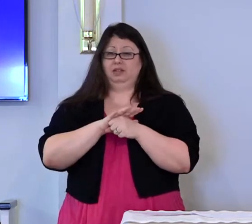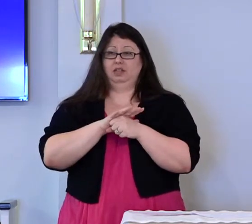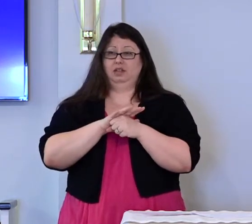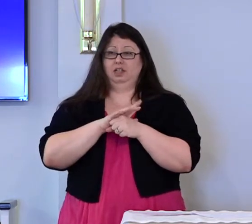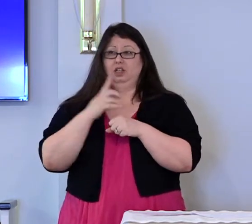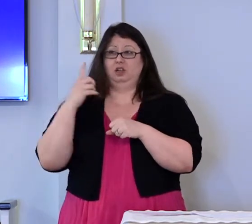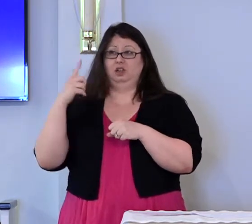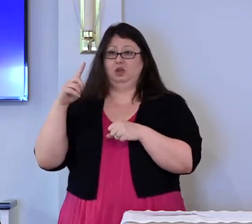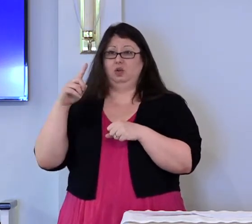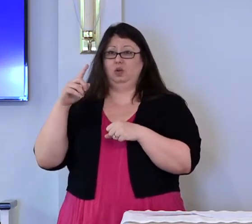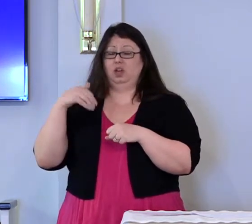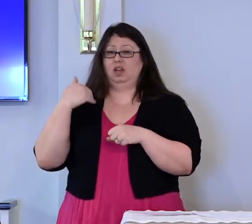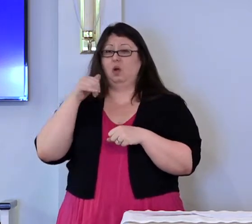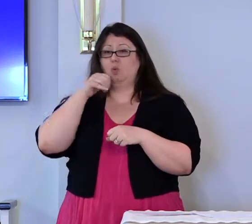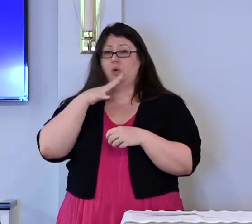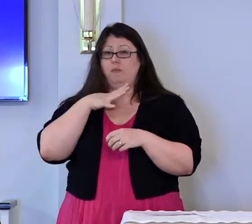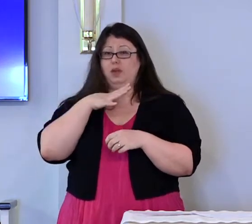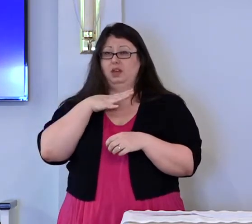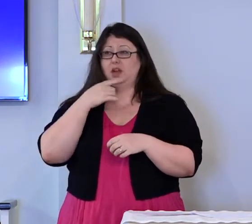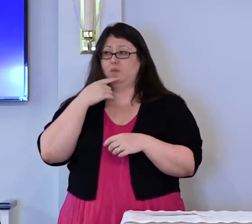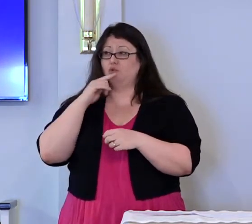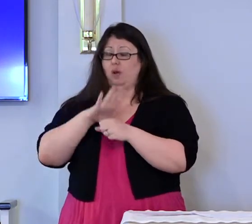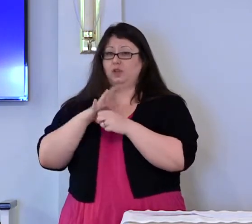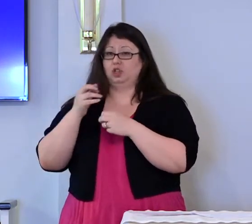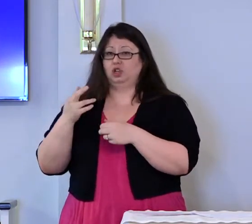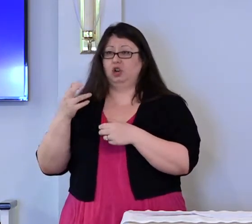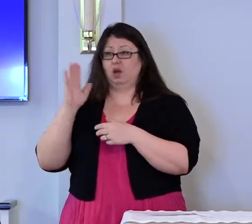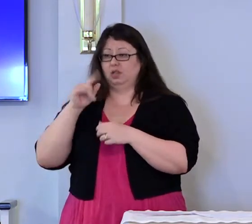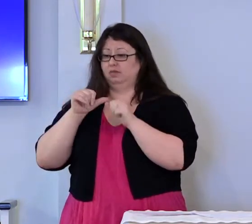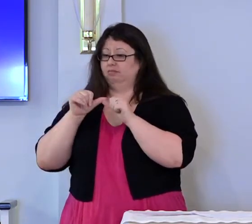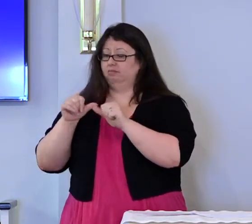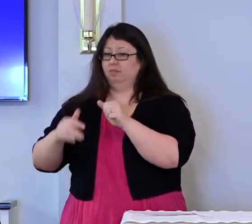to a young woman that I would spend the rest of my life with her.